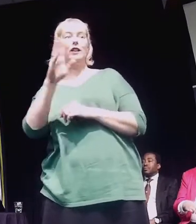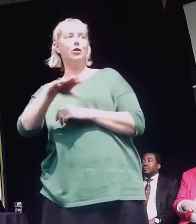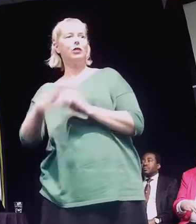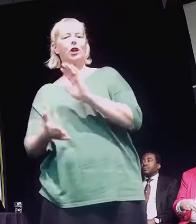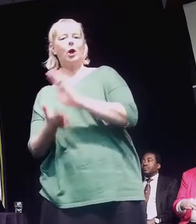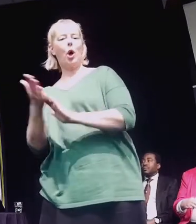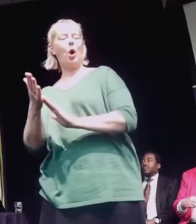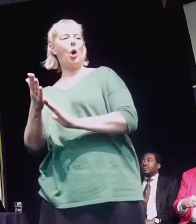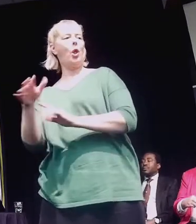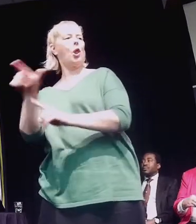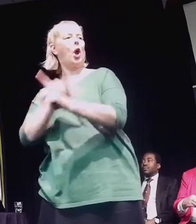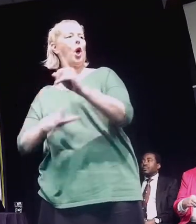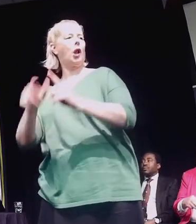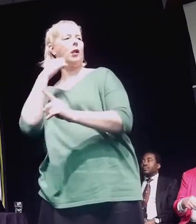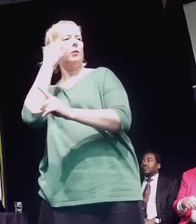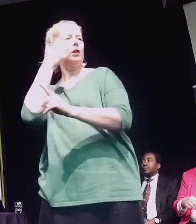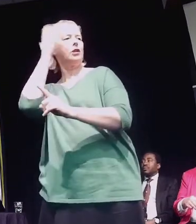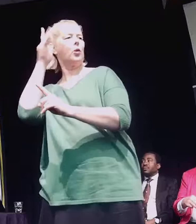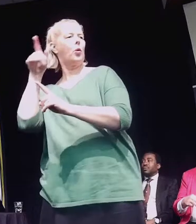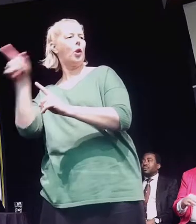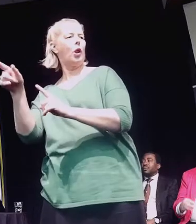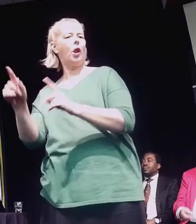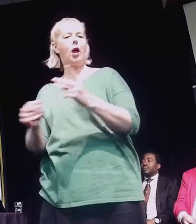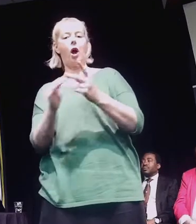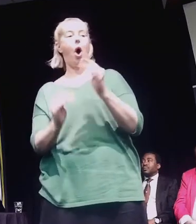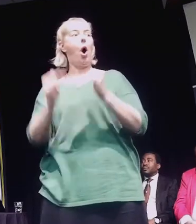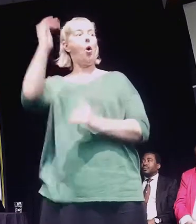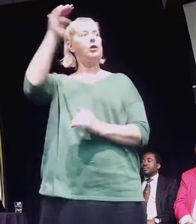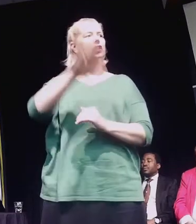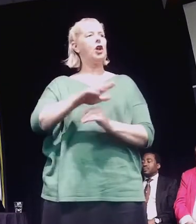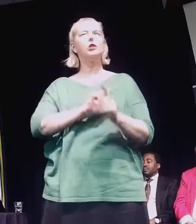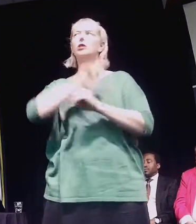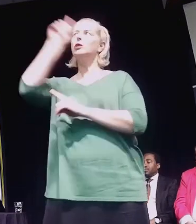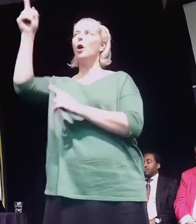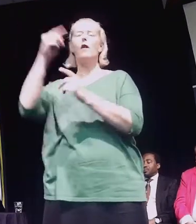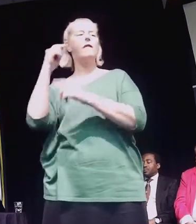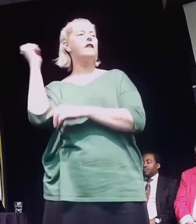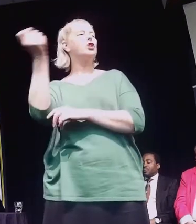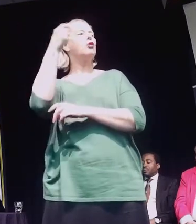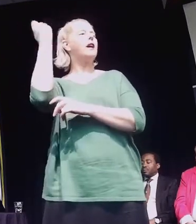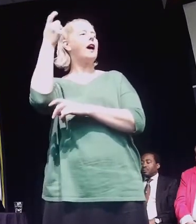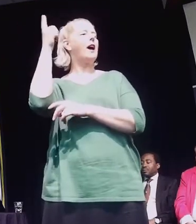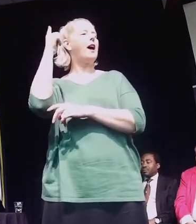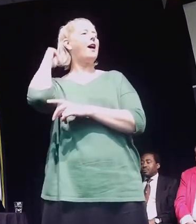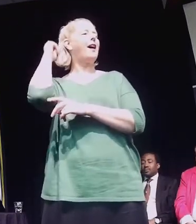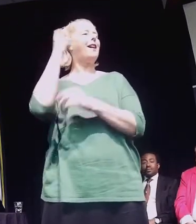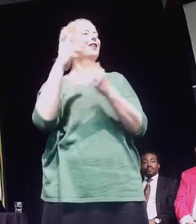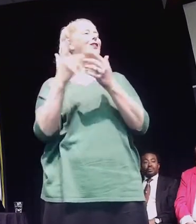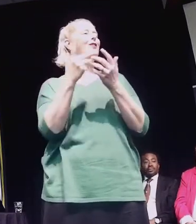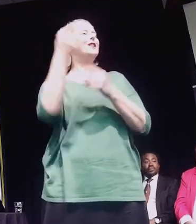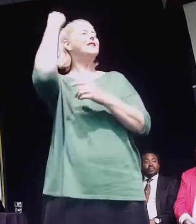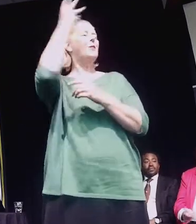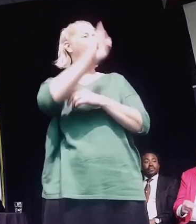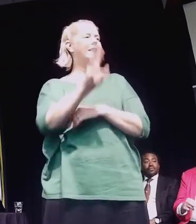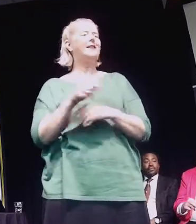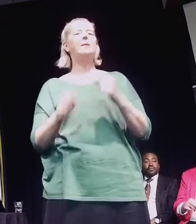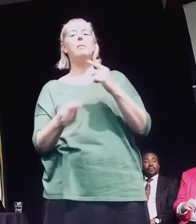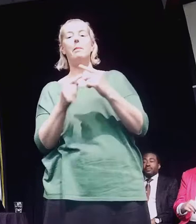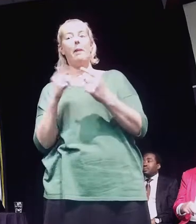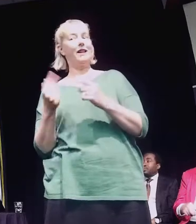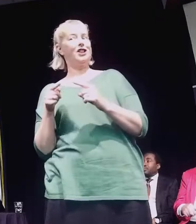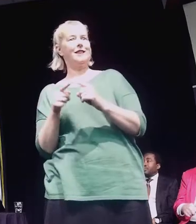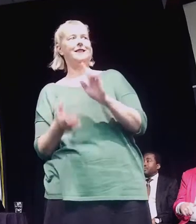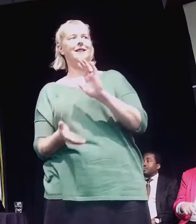here. My oldest child is at Victoria University. She went to Fryberg High School, so shout out to Fryberg. My background is in